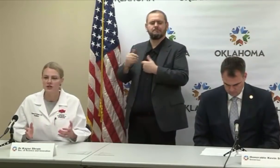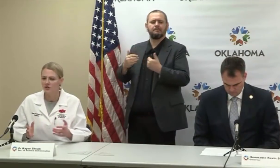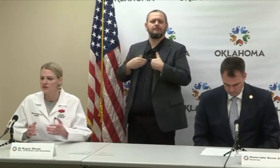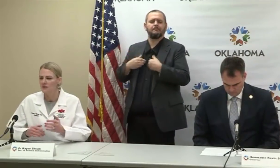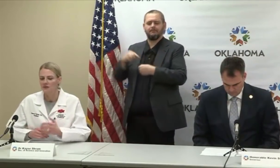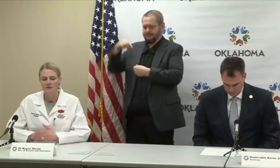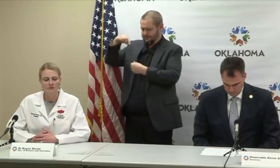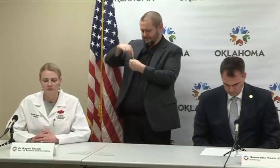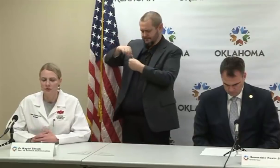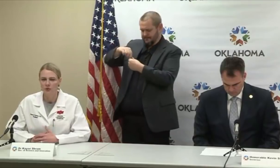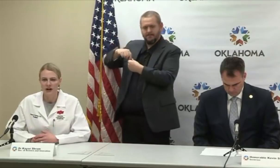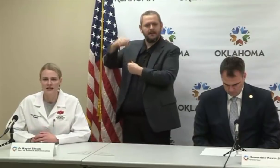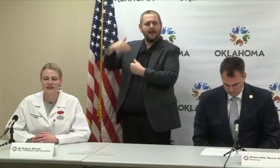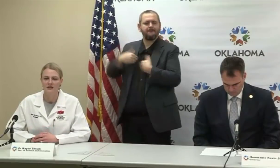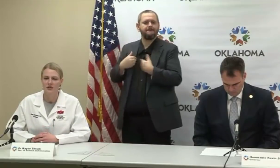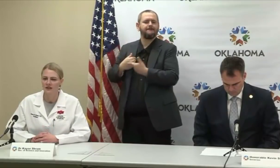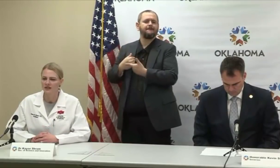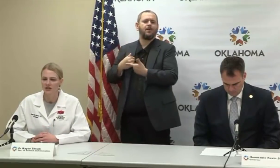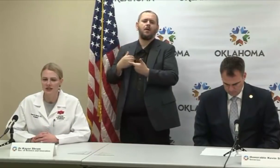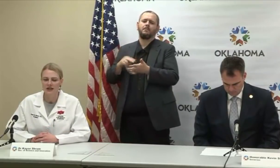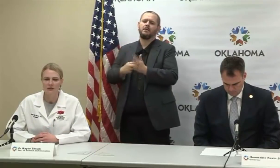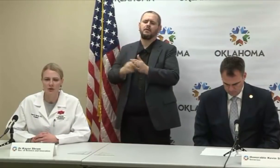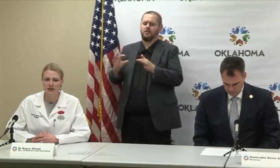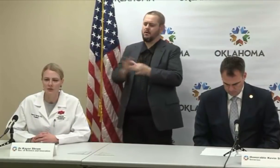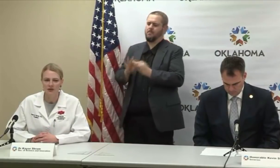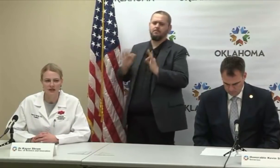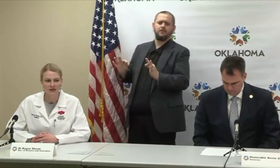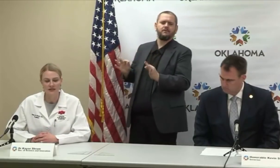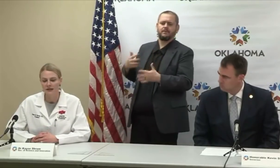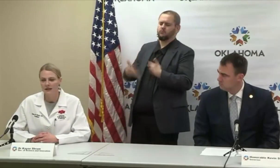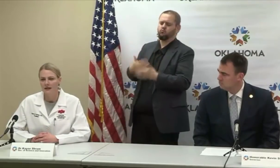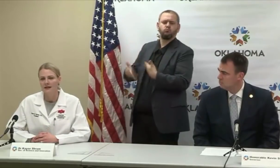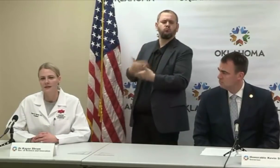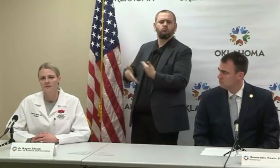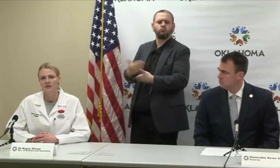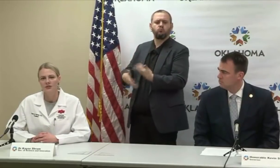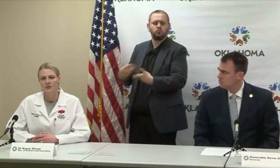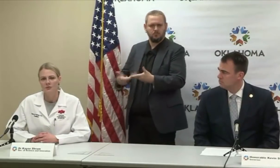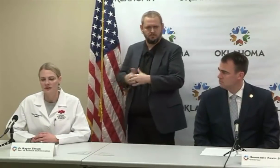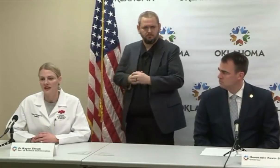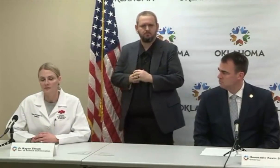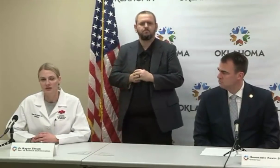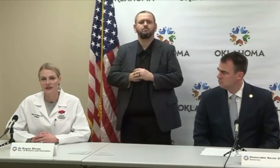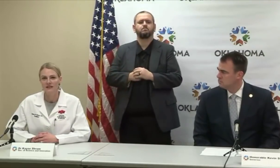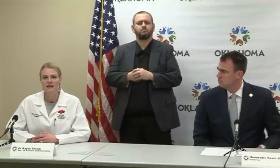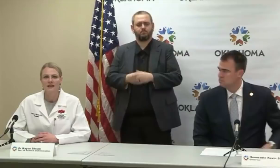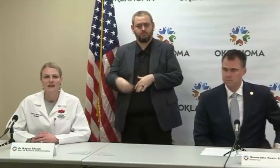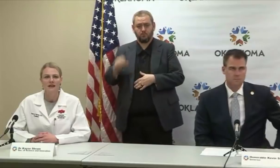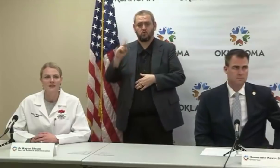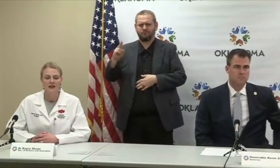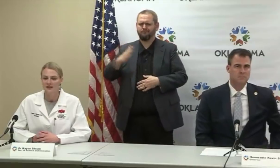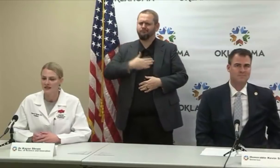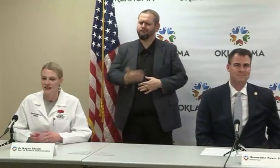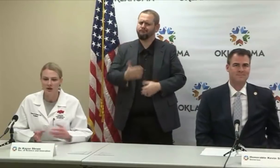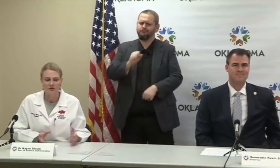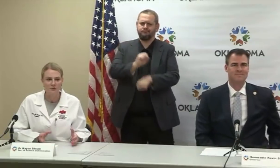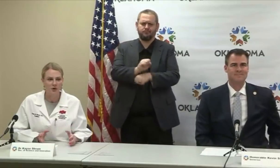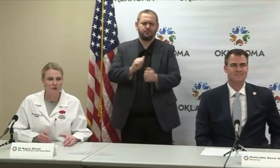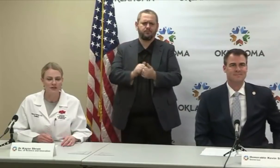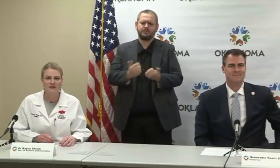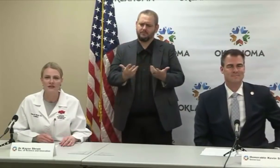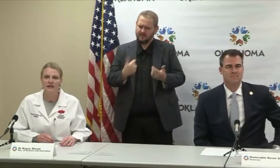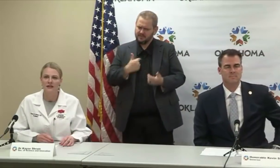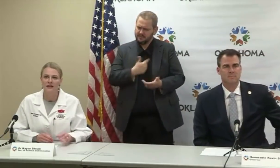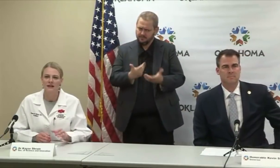OSU has been great in transitioning and working with us to put that in place. The state health